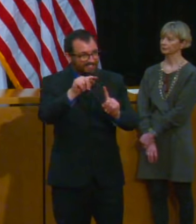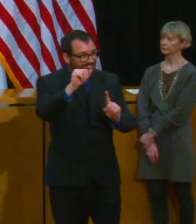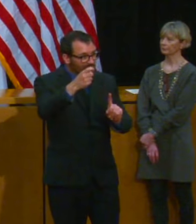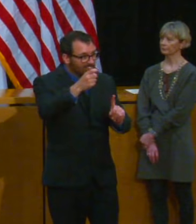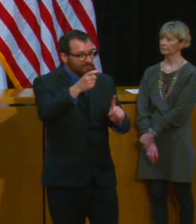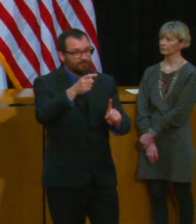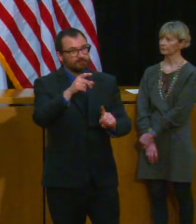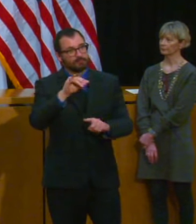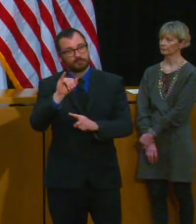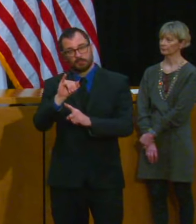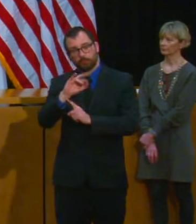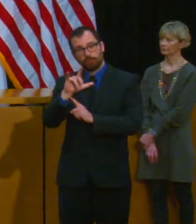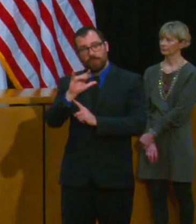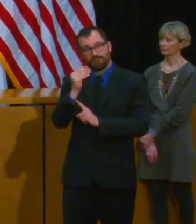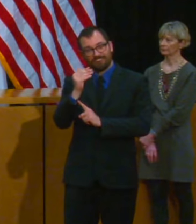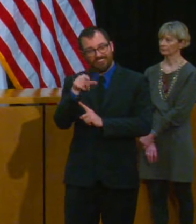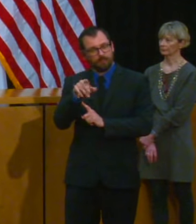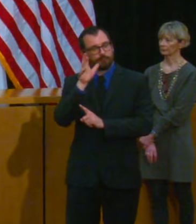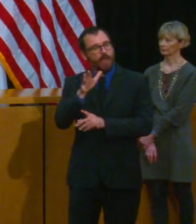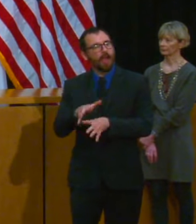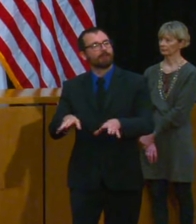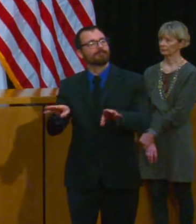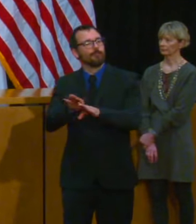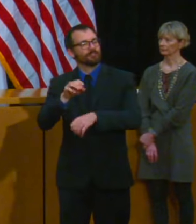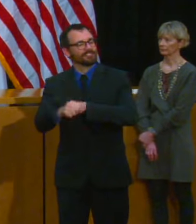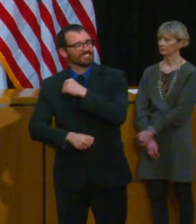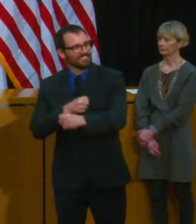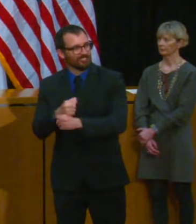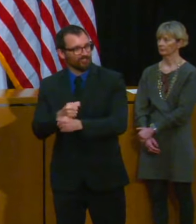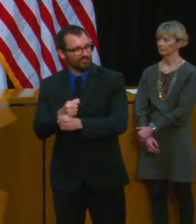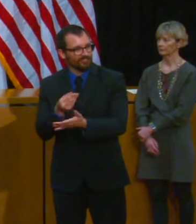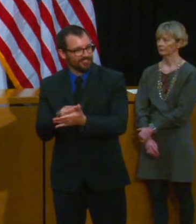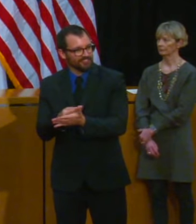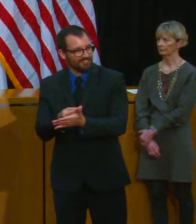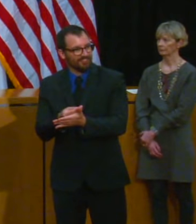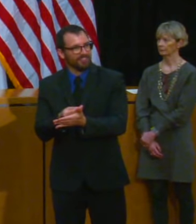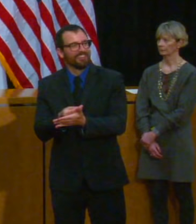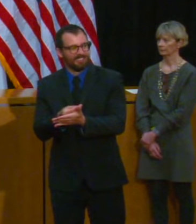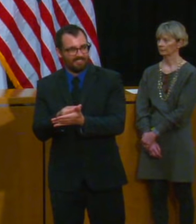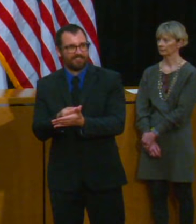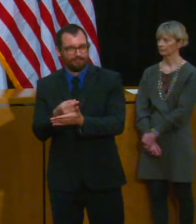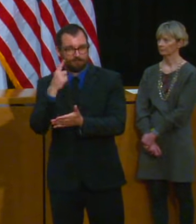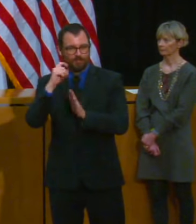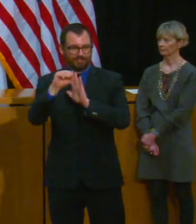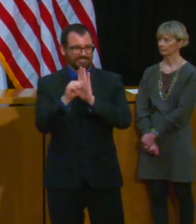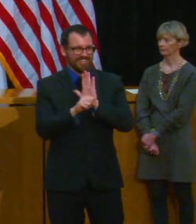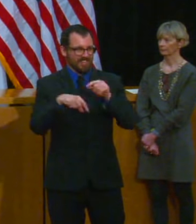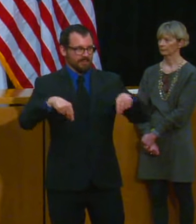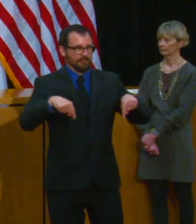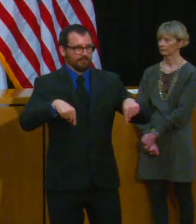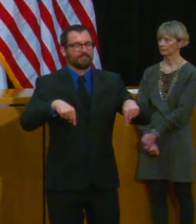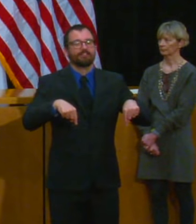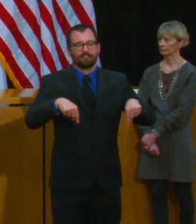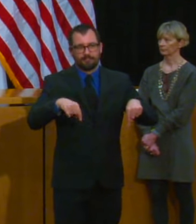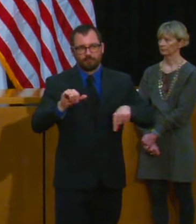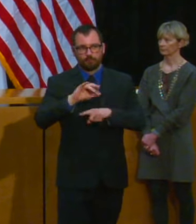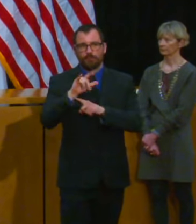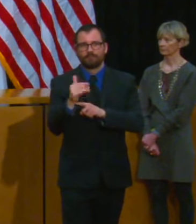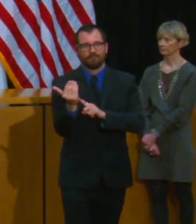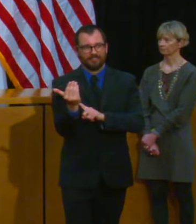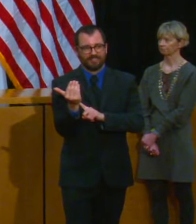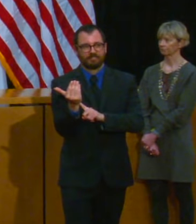I, I think it really needs to happen sometime in the month of May So that we have the month of June to actually execute on the,